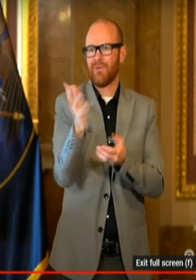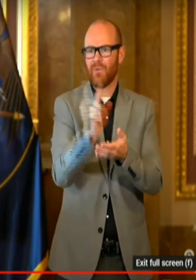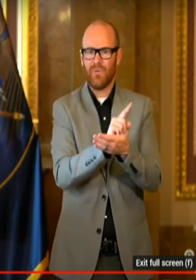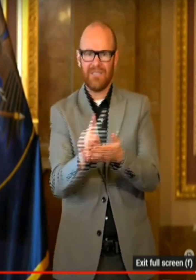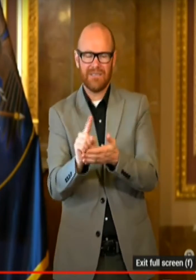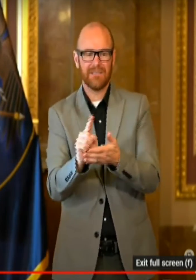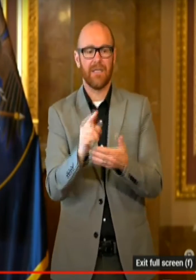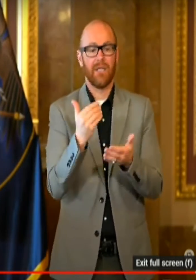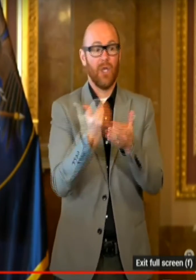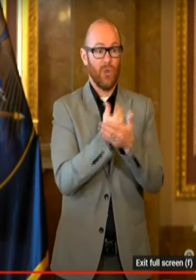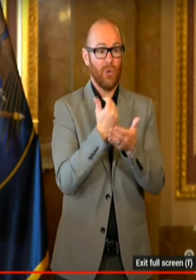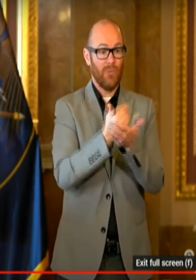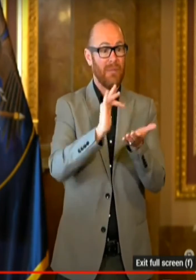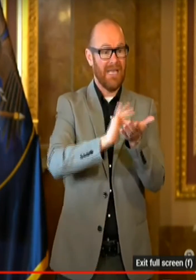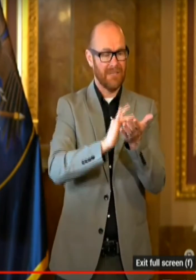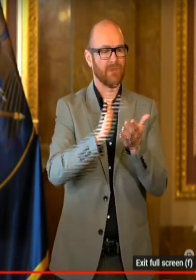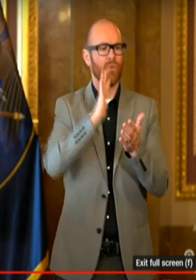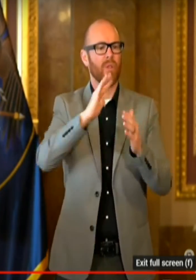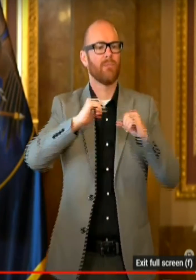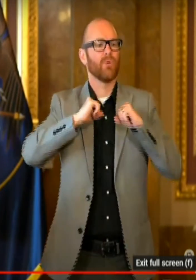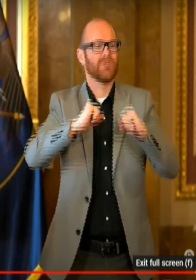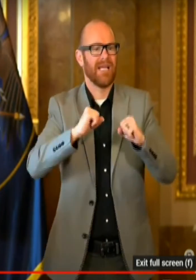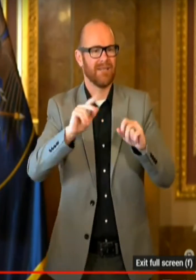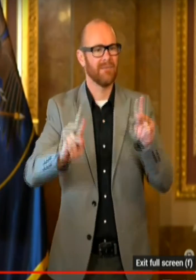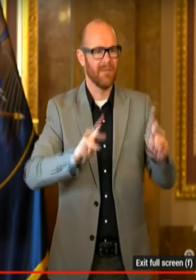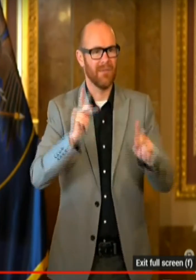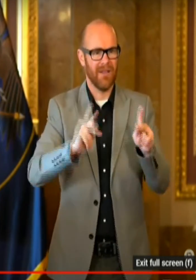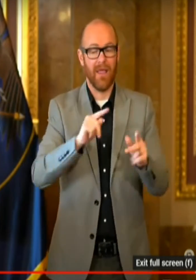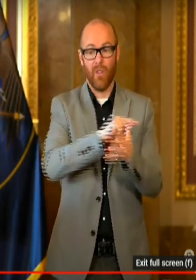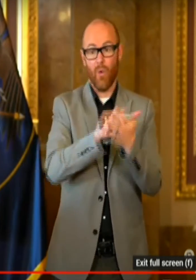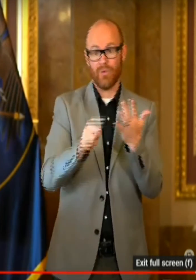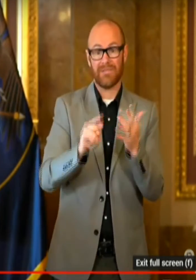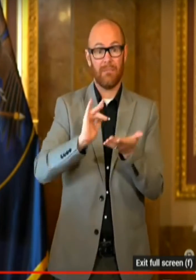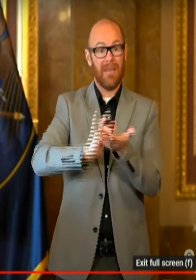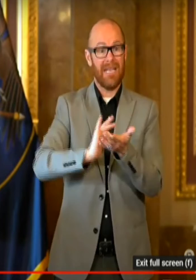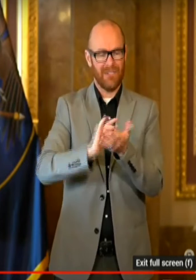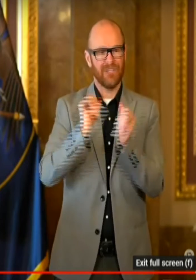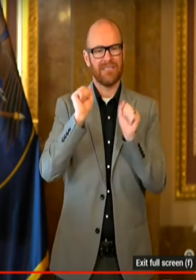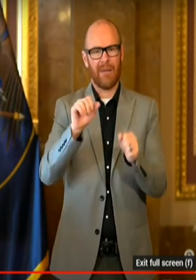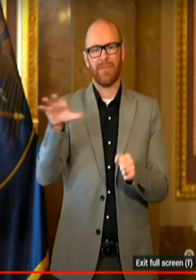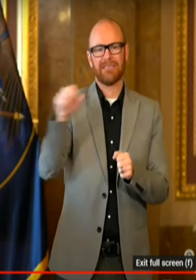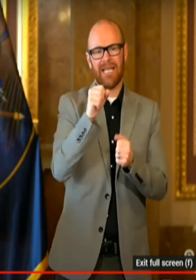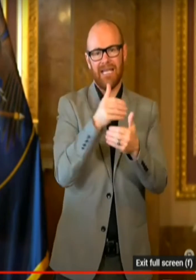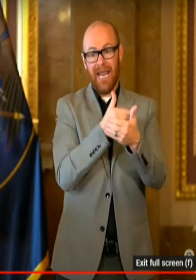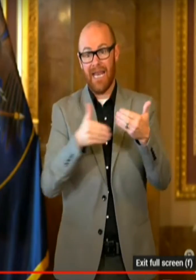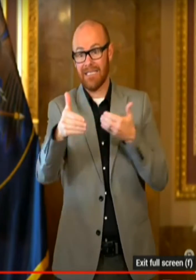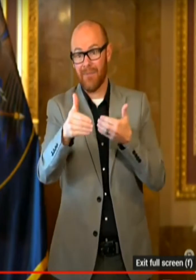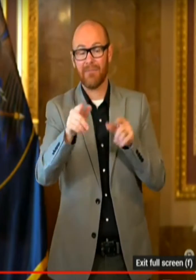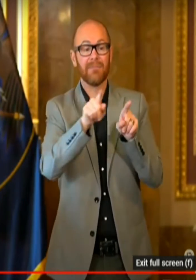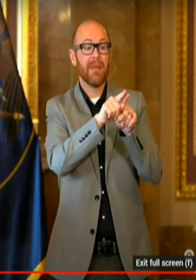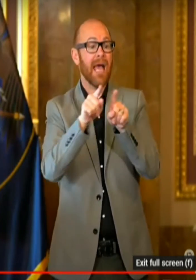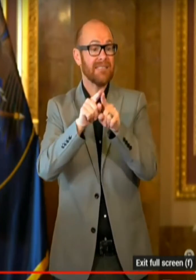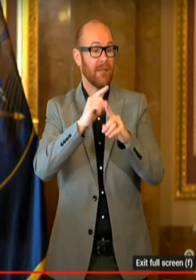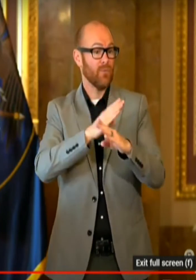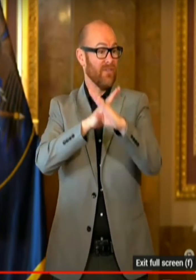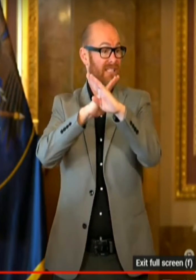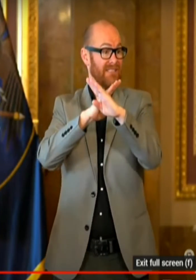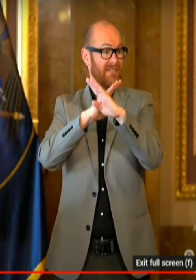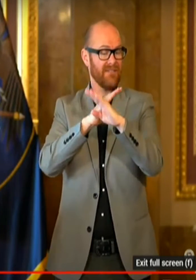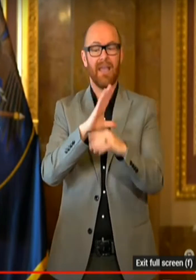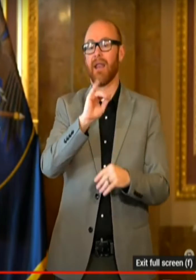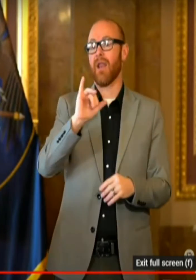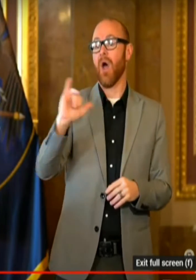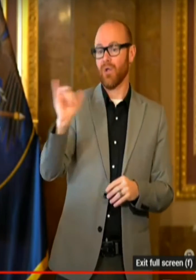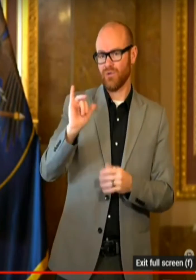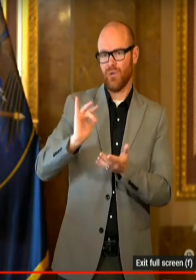that will protect people. And they are medications that can be taken ahead of time as a preventative measure, and they are medications that can be